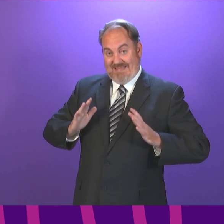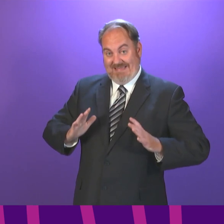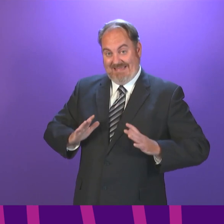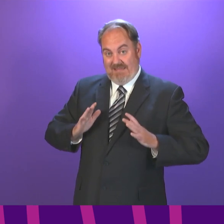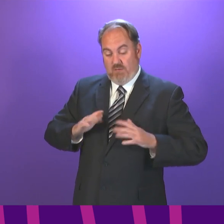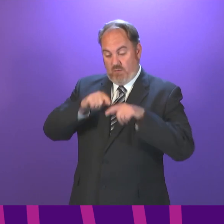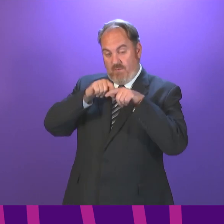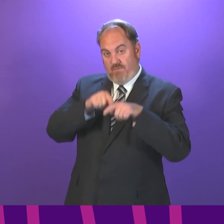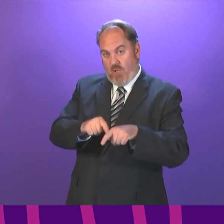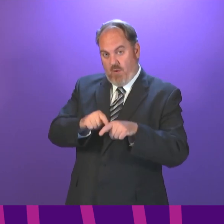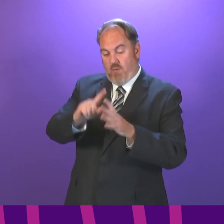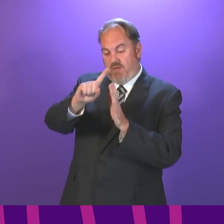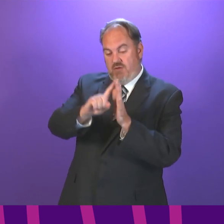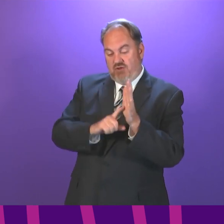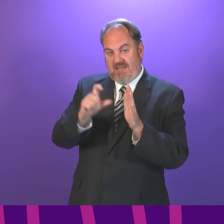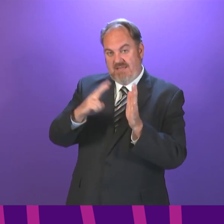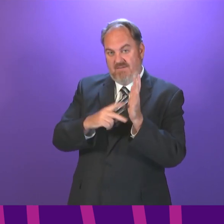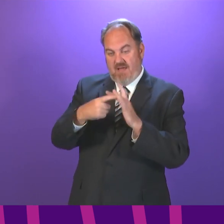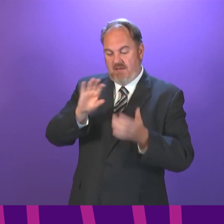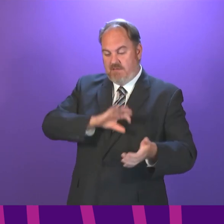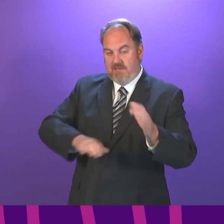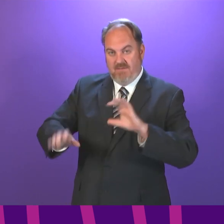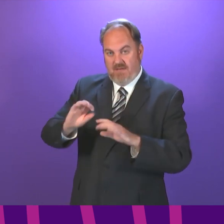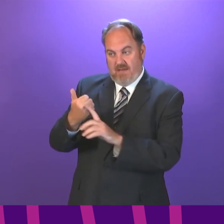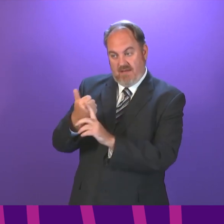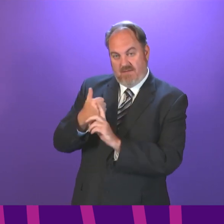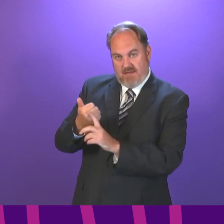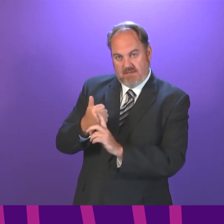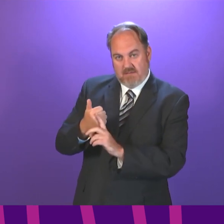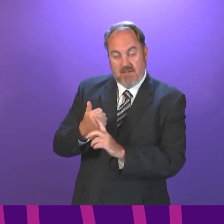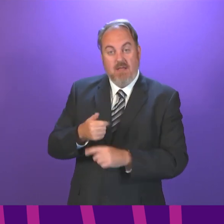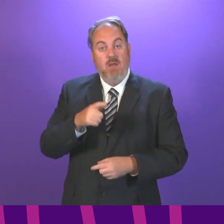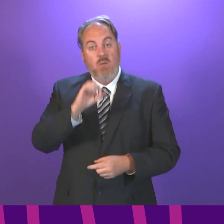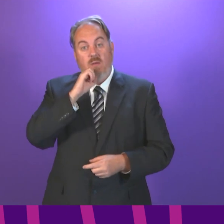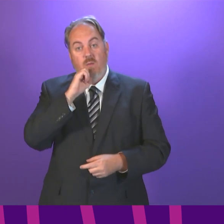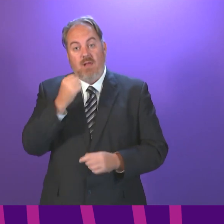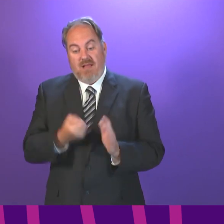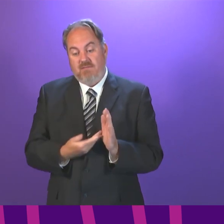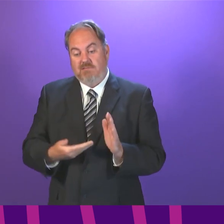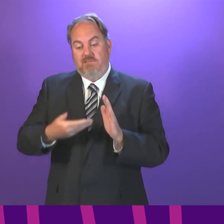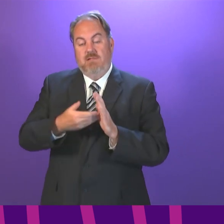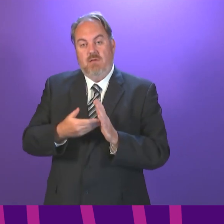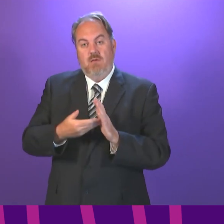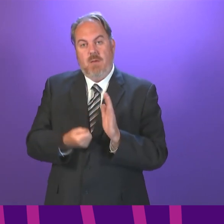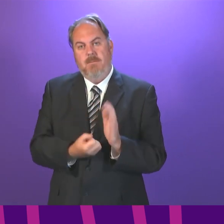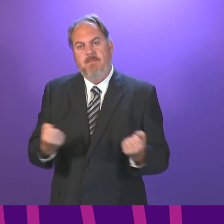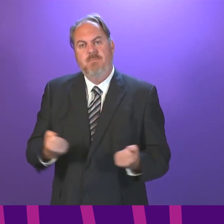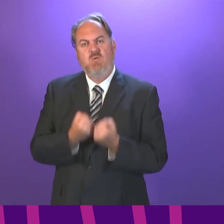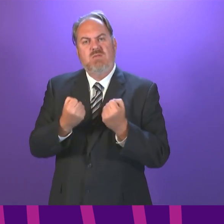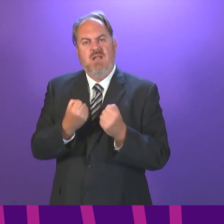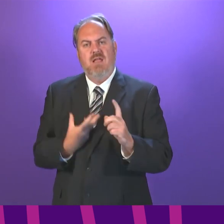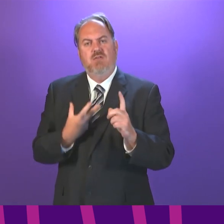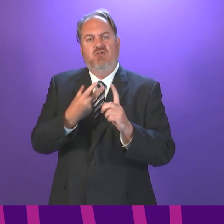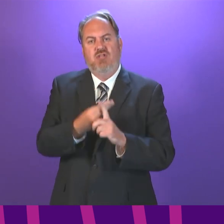recommendations as soon as possible. We are also preparing to deliver booster jags during the autumn for those already vaccinated,